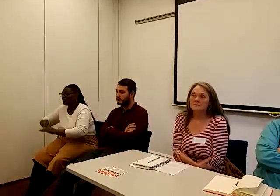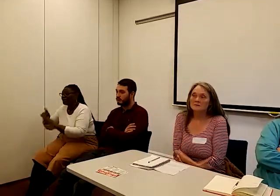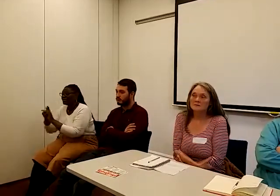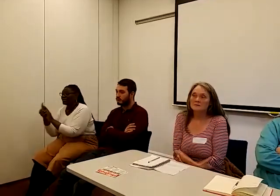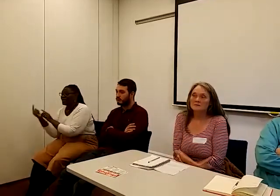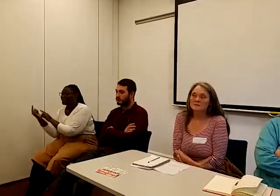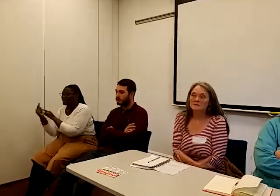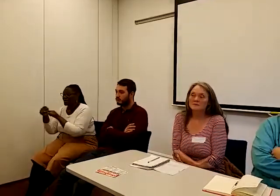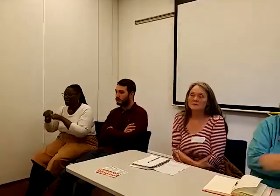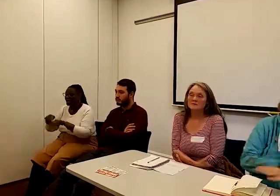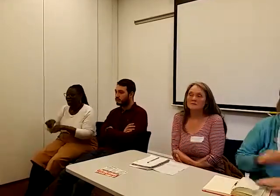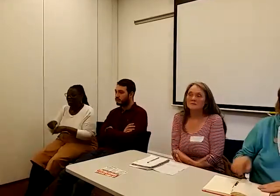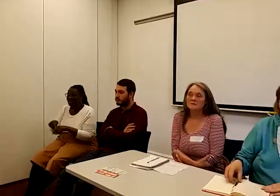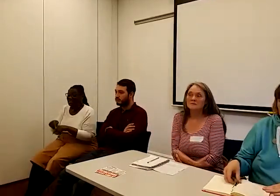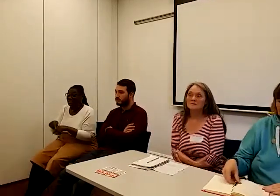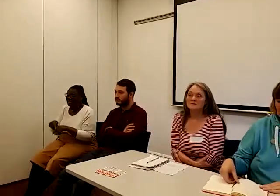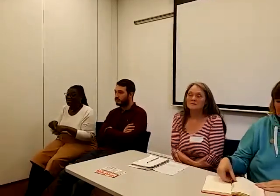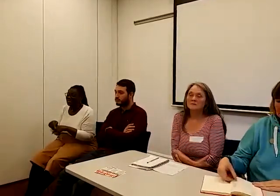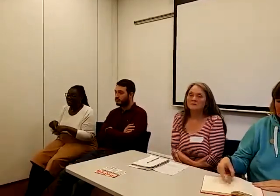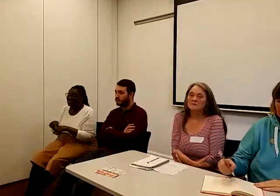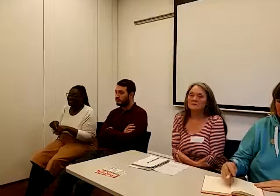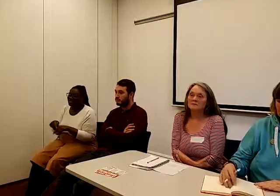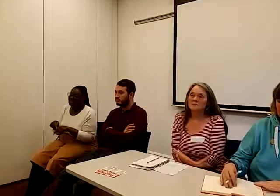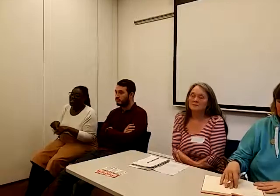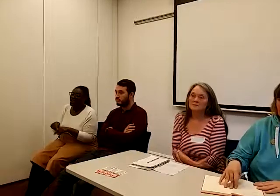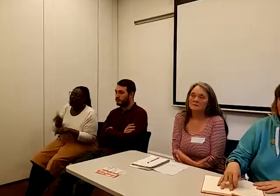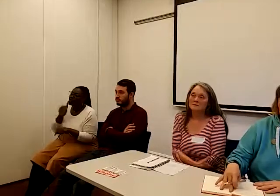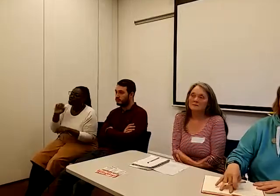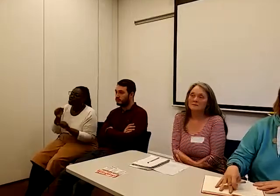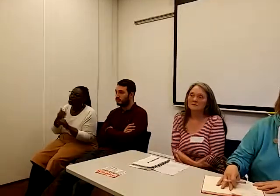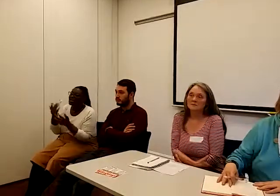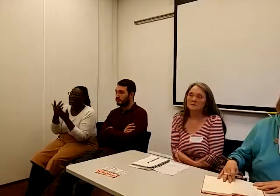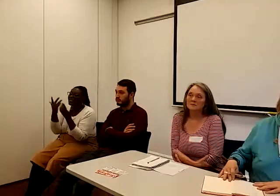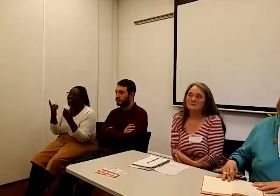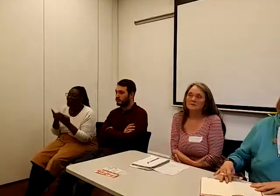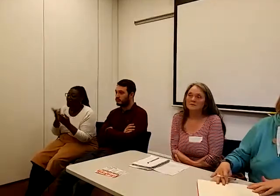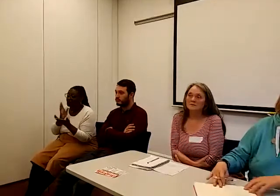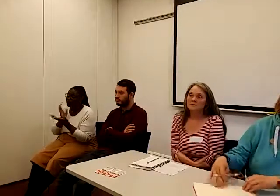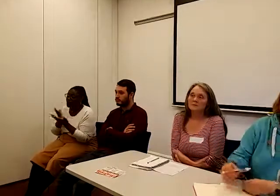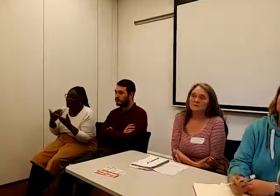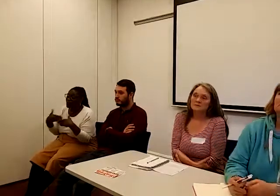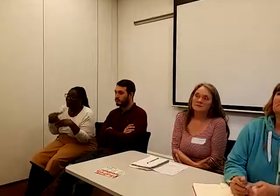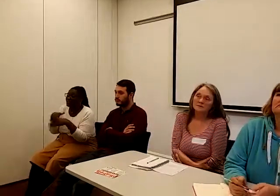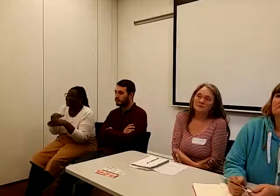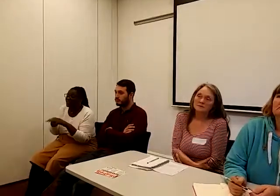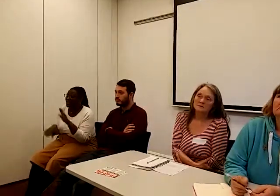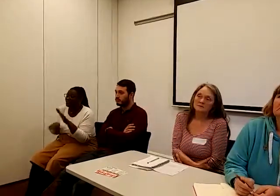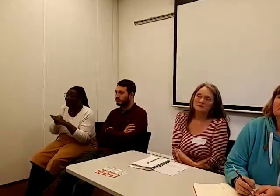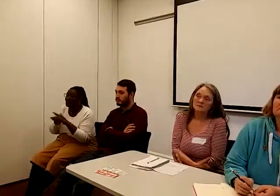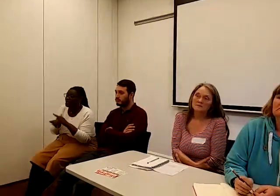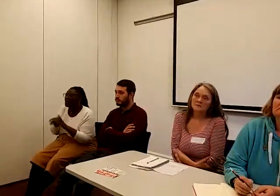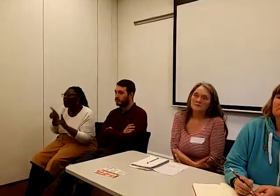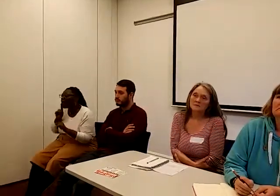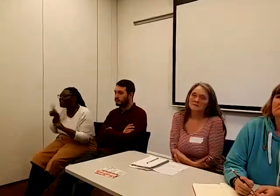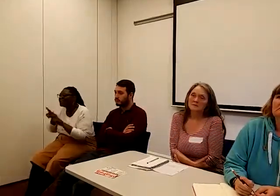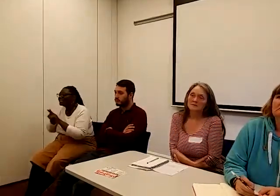here, or doing anything, or participating more fully, are the same barriers